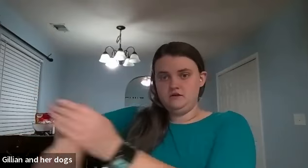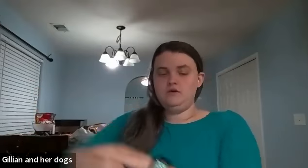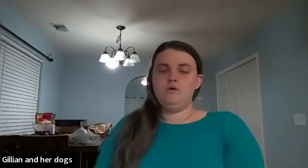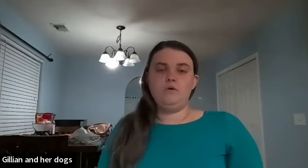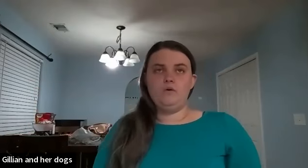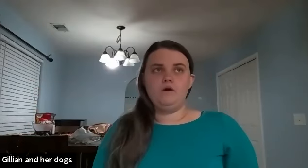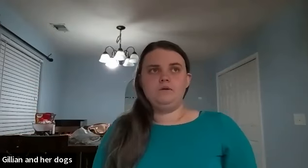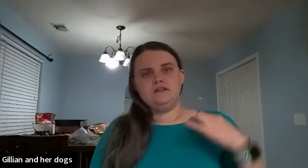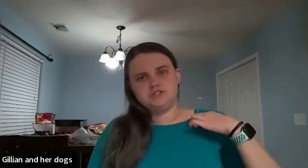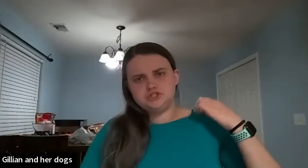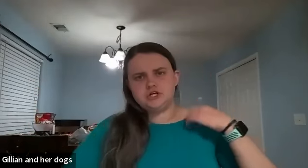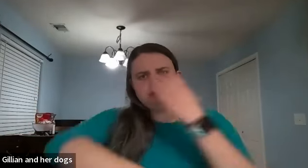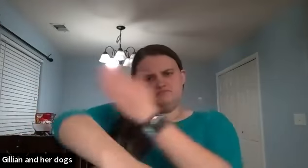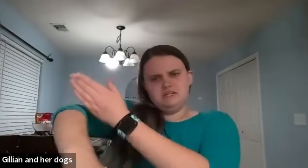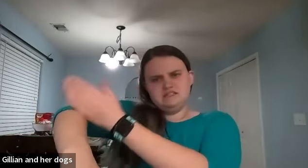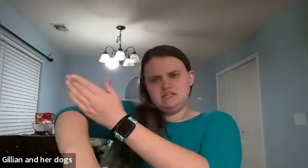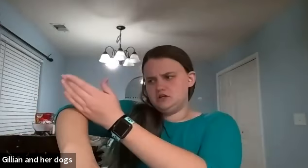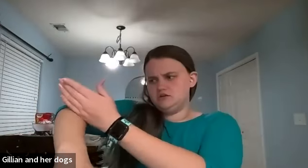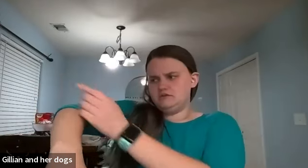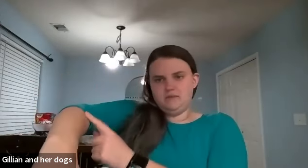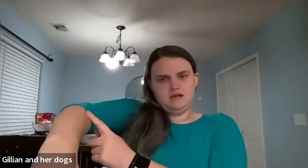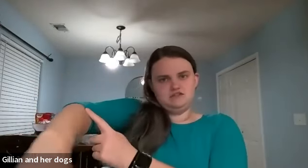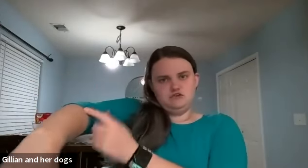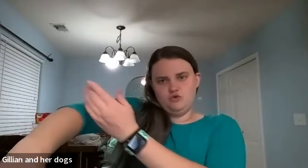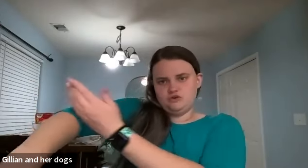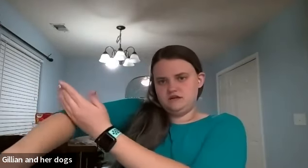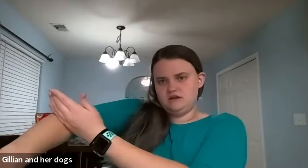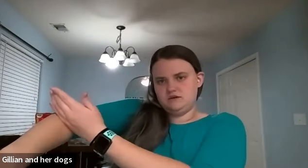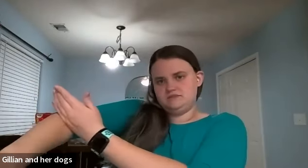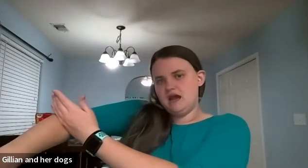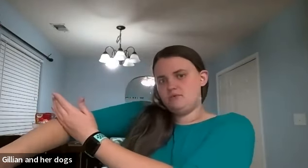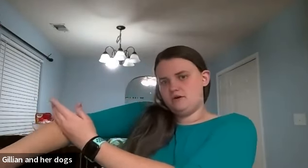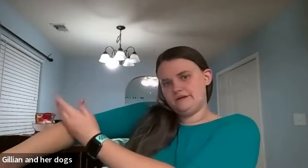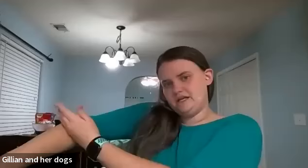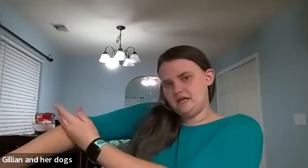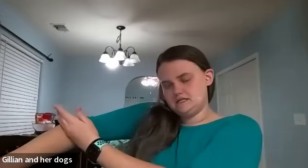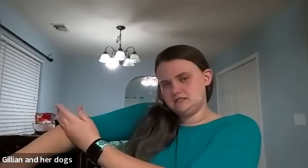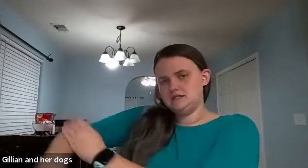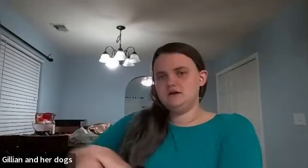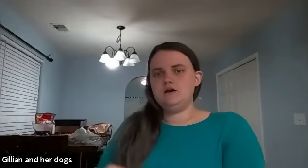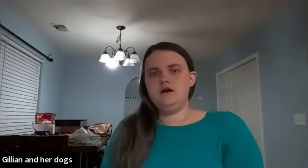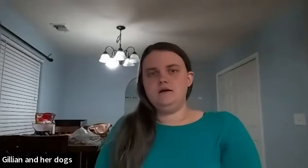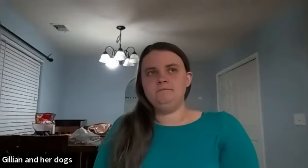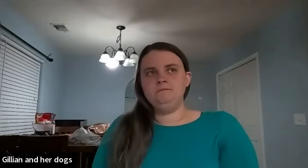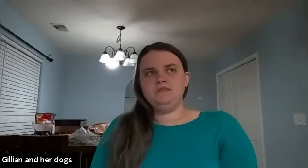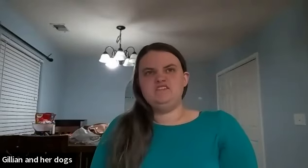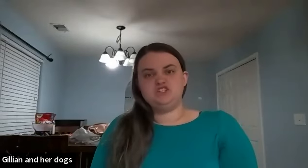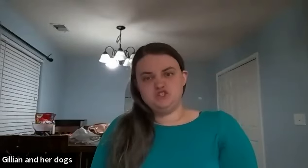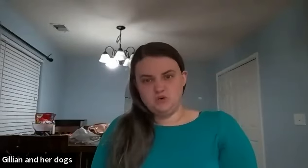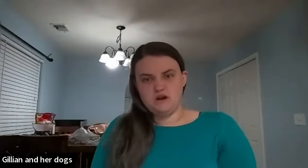or i'll be like shirt ends here like mine's three quarters right now so i'll tap where it would end um if it's short